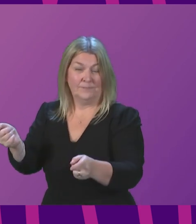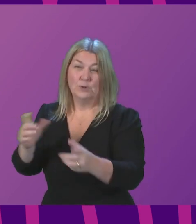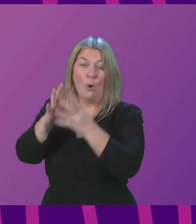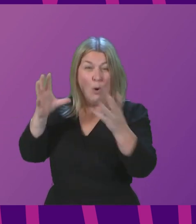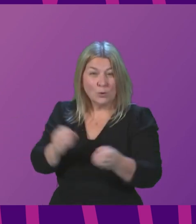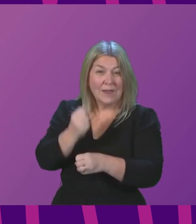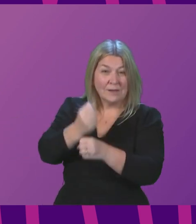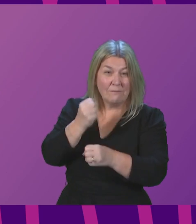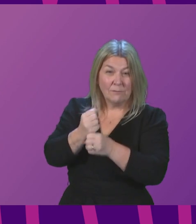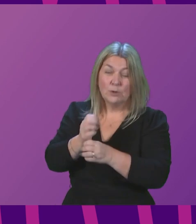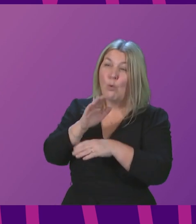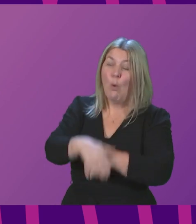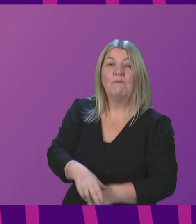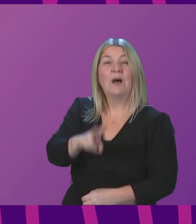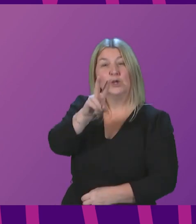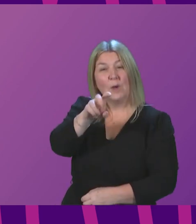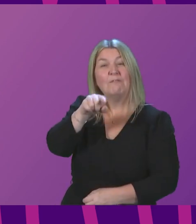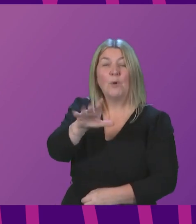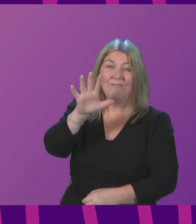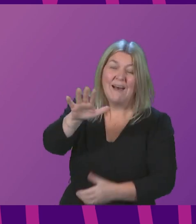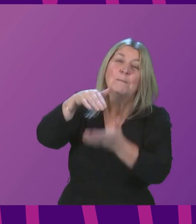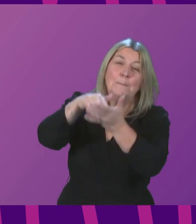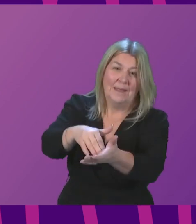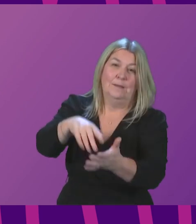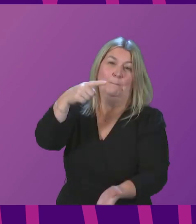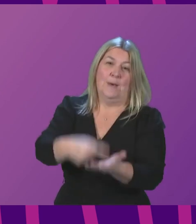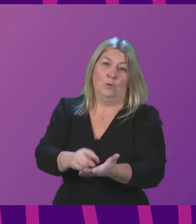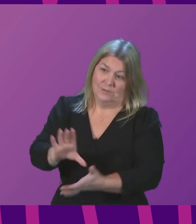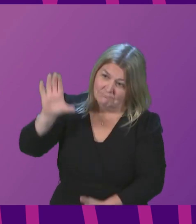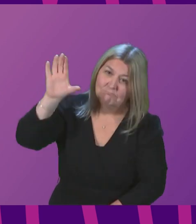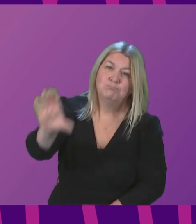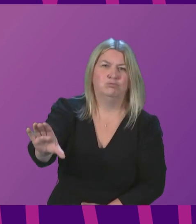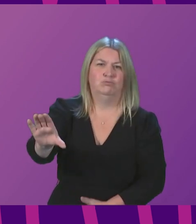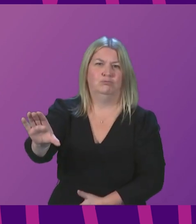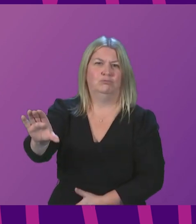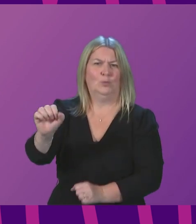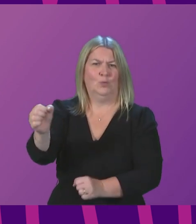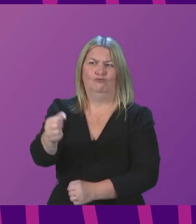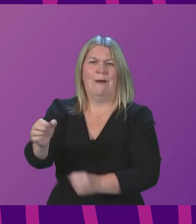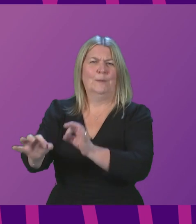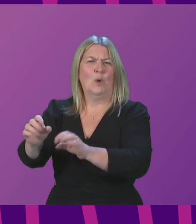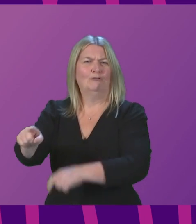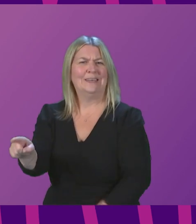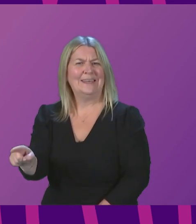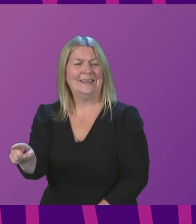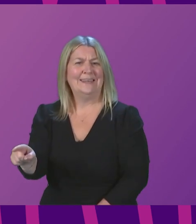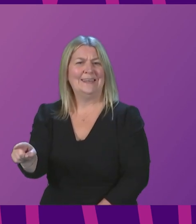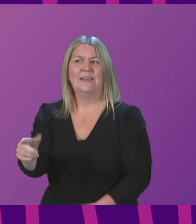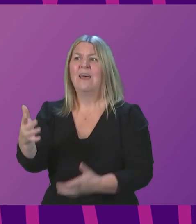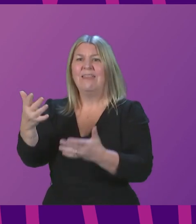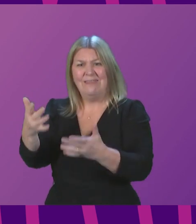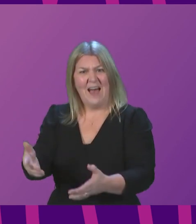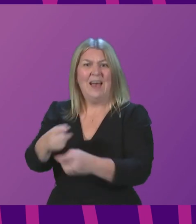Scottish Government to more than 12.5 million. Once a beleaguered project is now a much